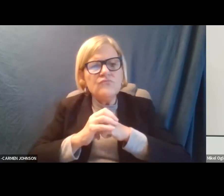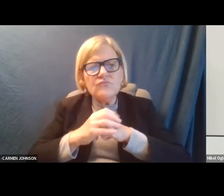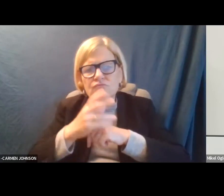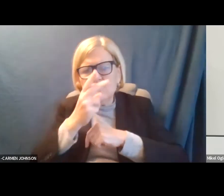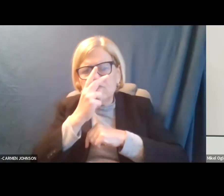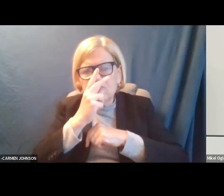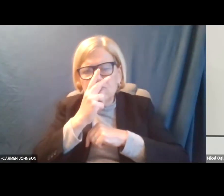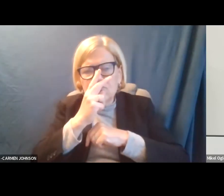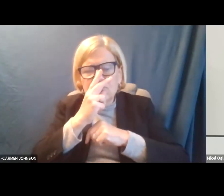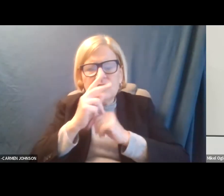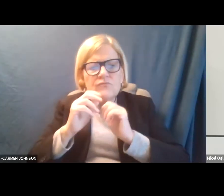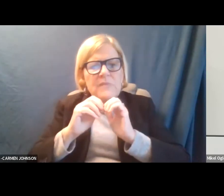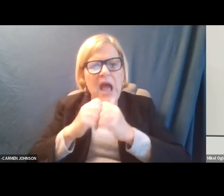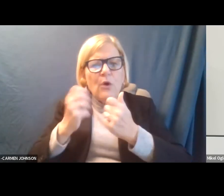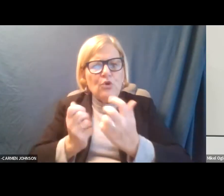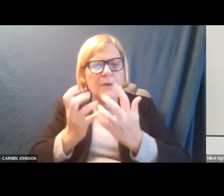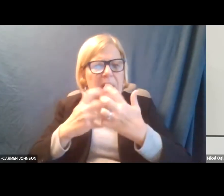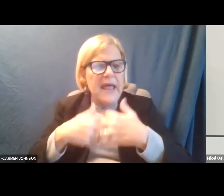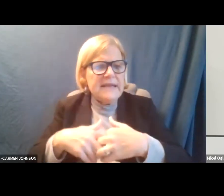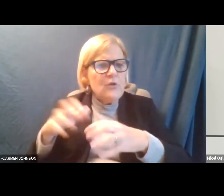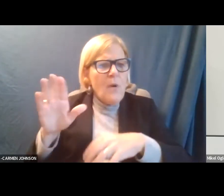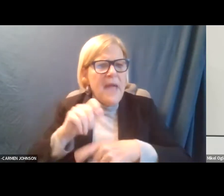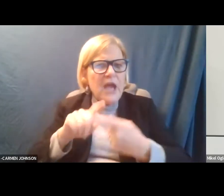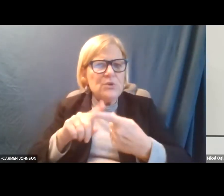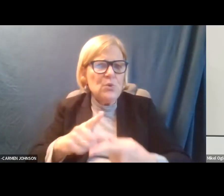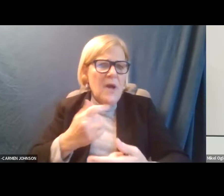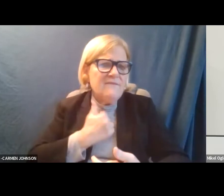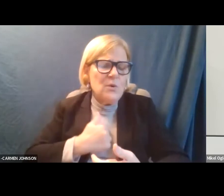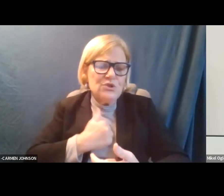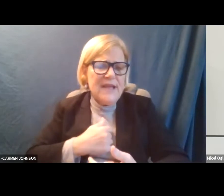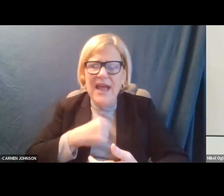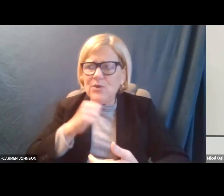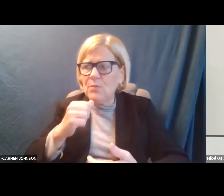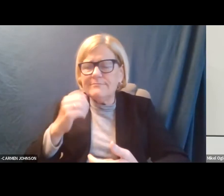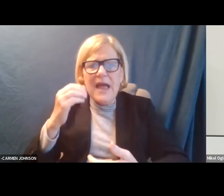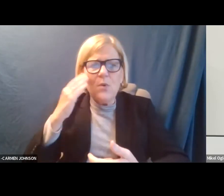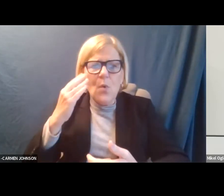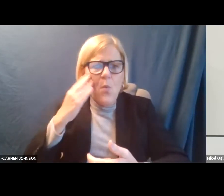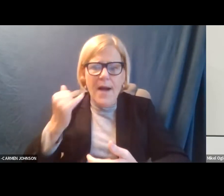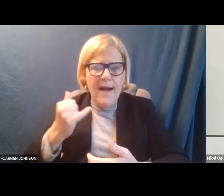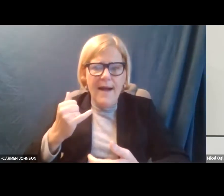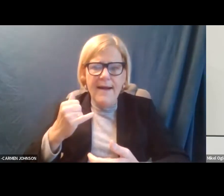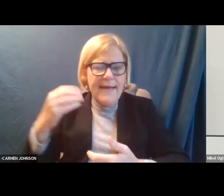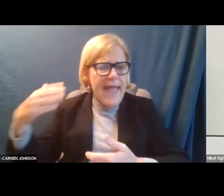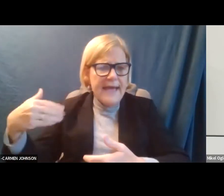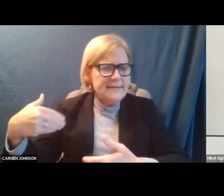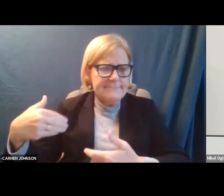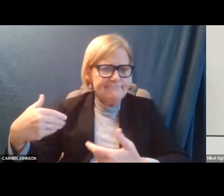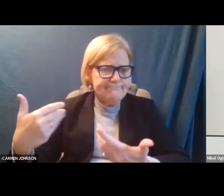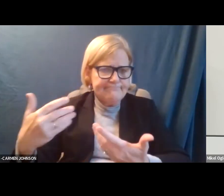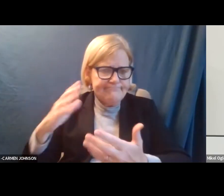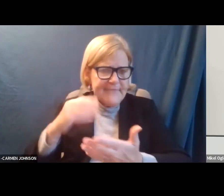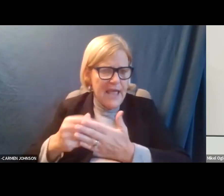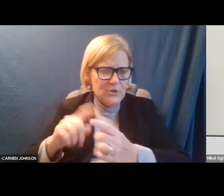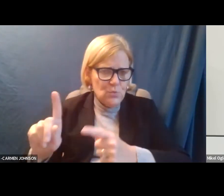see how it could blend in and get back to you. Unfortunately, I don't know why it hasn't got to where it needs